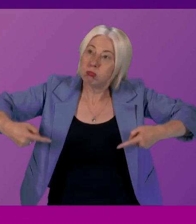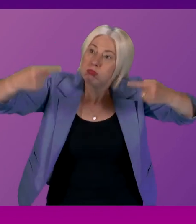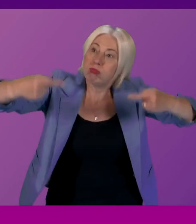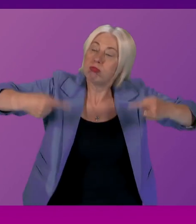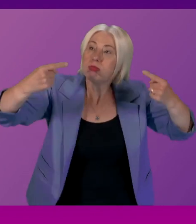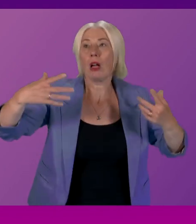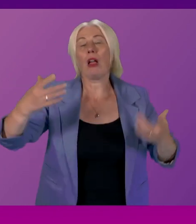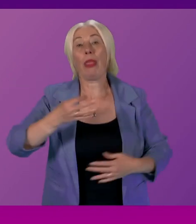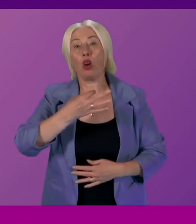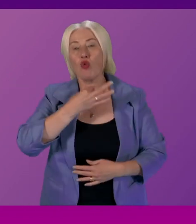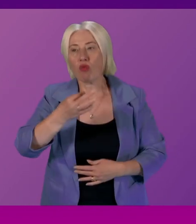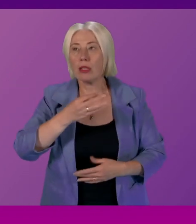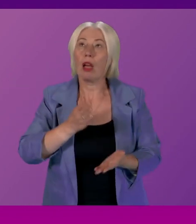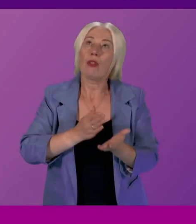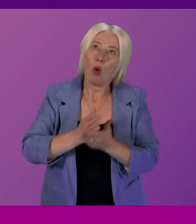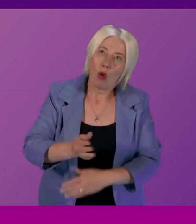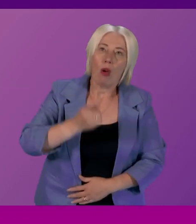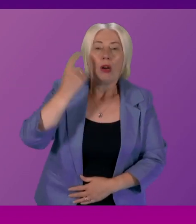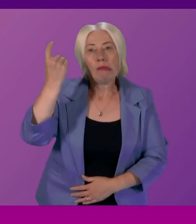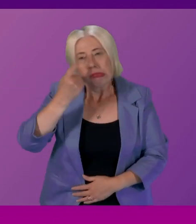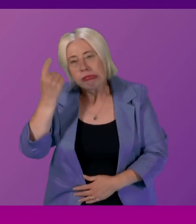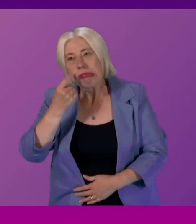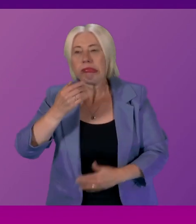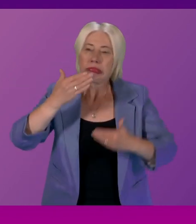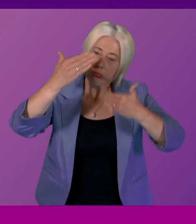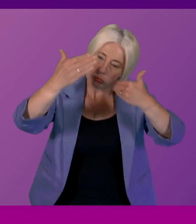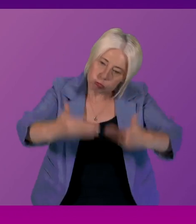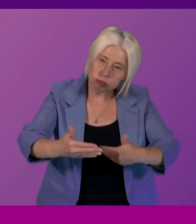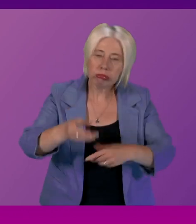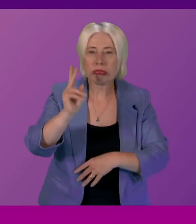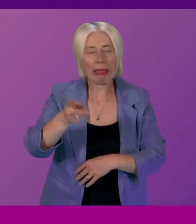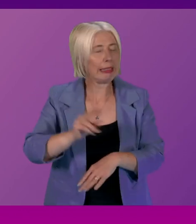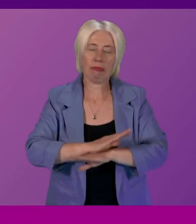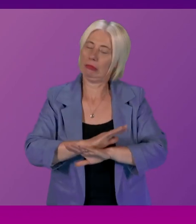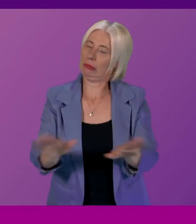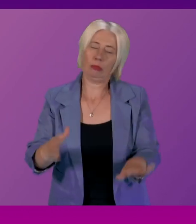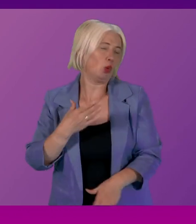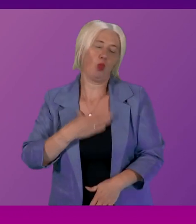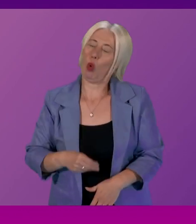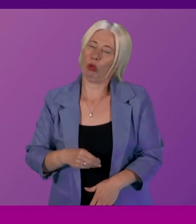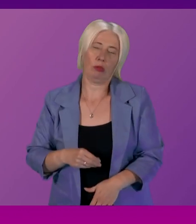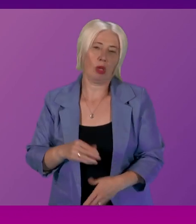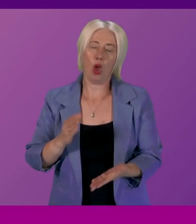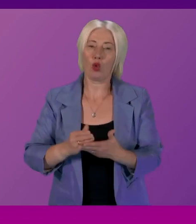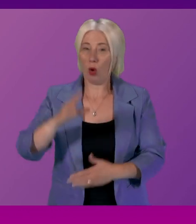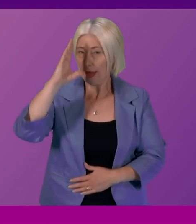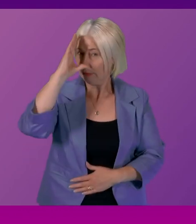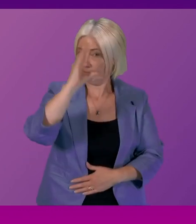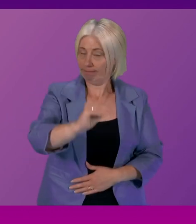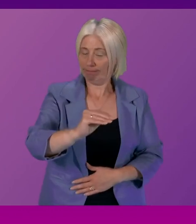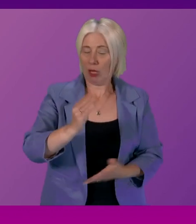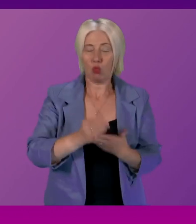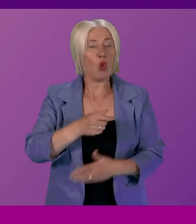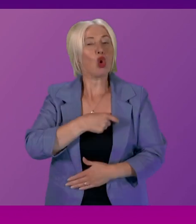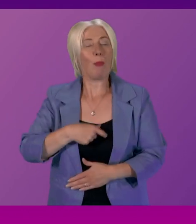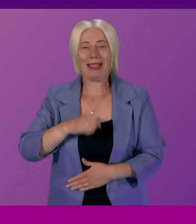having to go through a reconsideration phase and process once again so I'm happy to keep the member I'm certain the committee